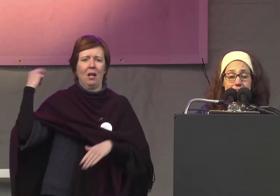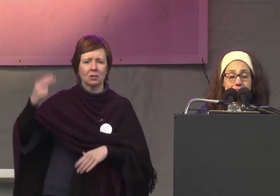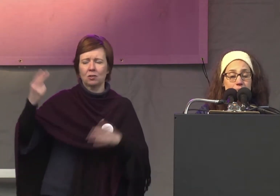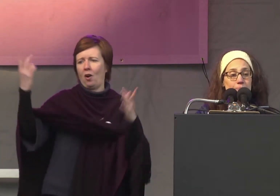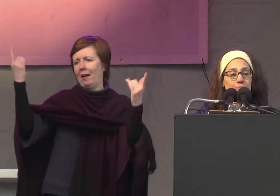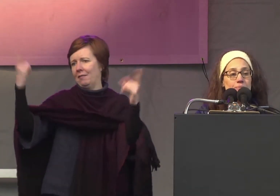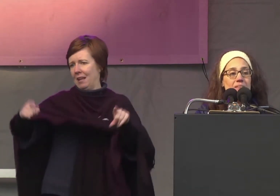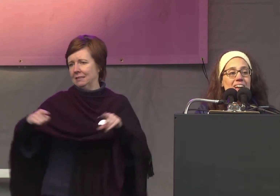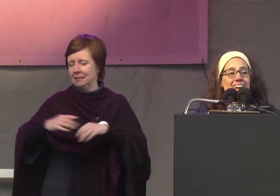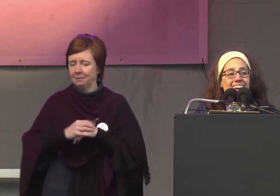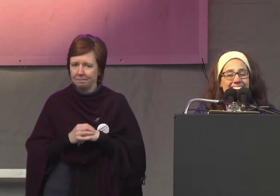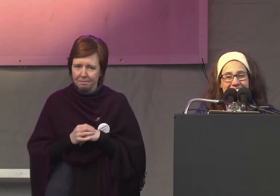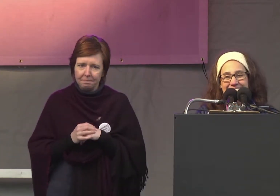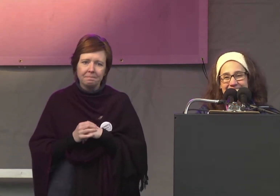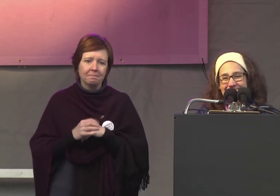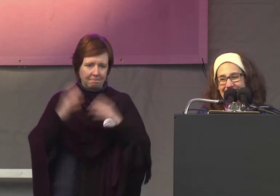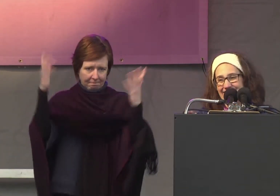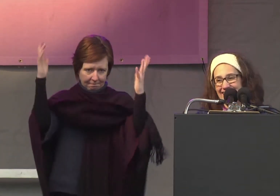event